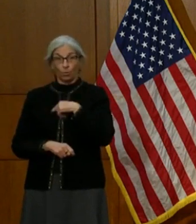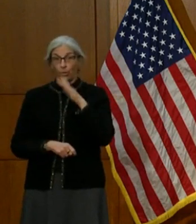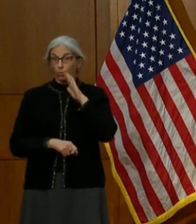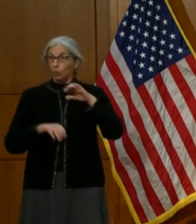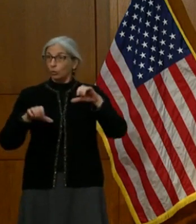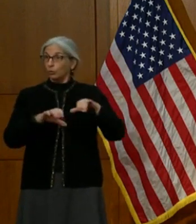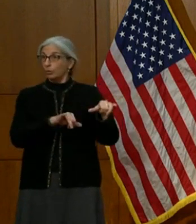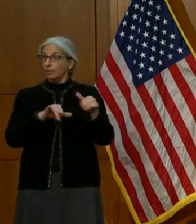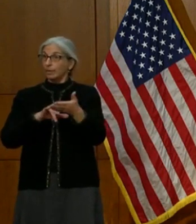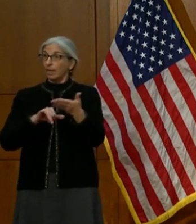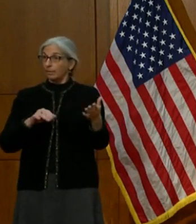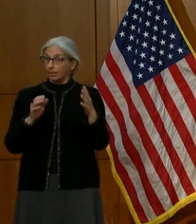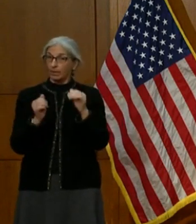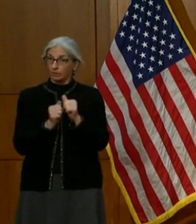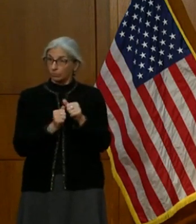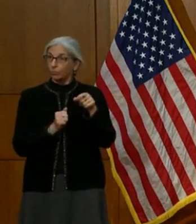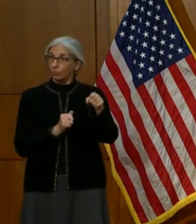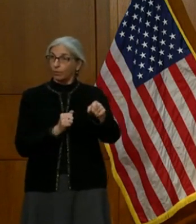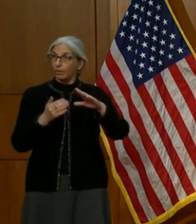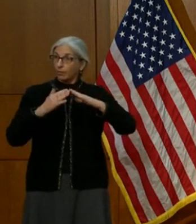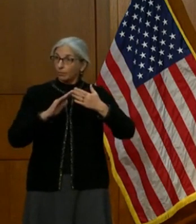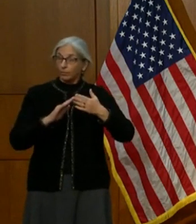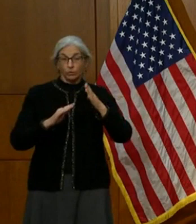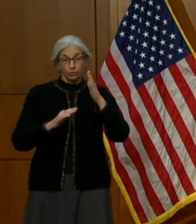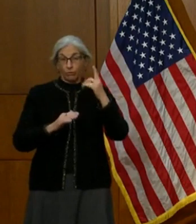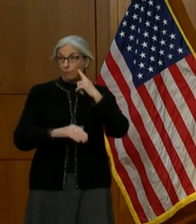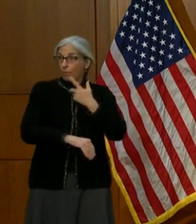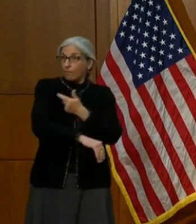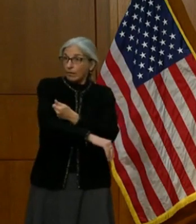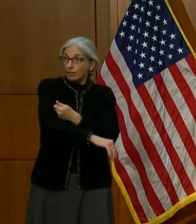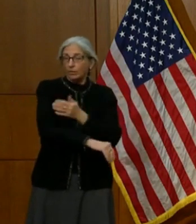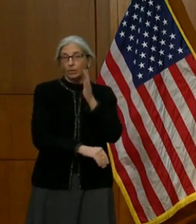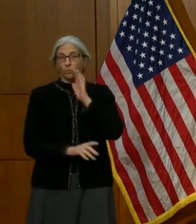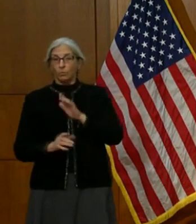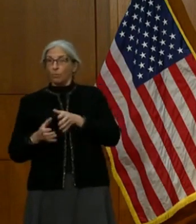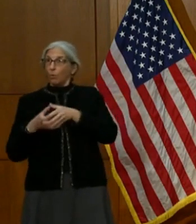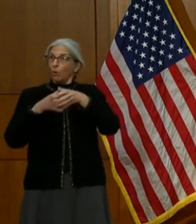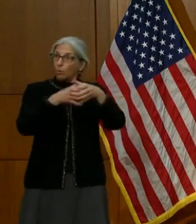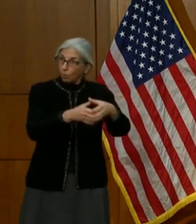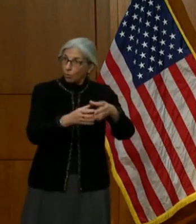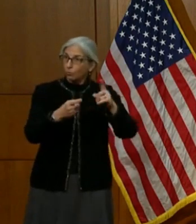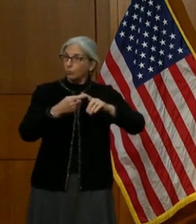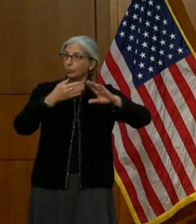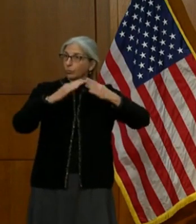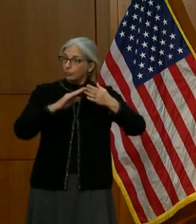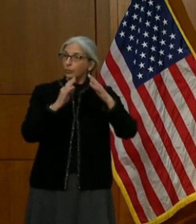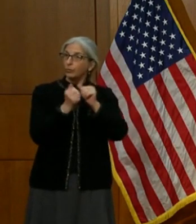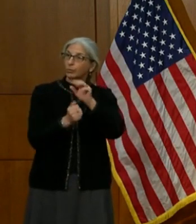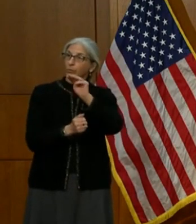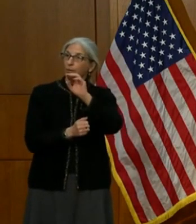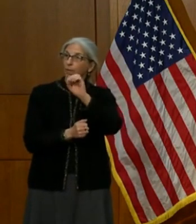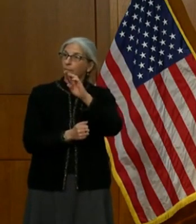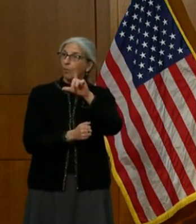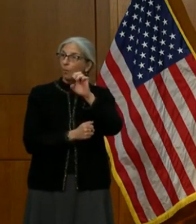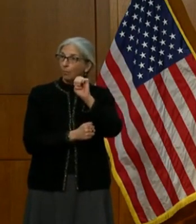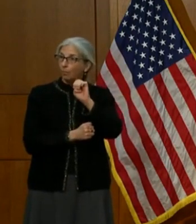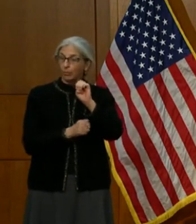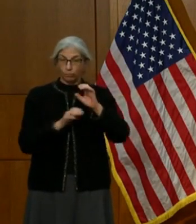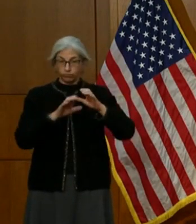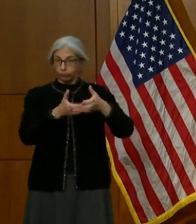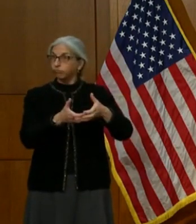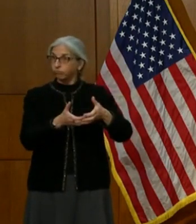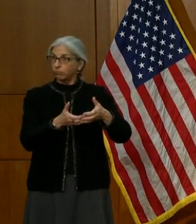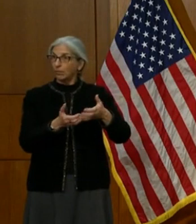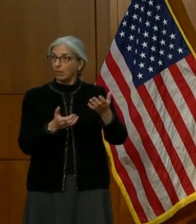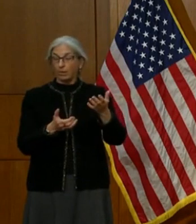our communities, with the vaccinations. We'll be going out to the communities with mobile units. There will also be sites out there that will be